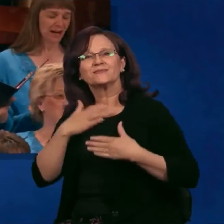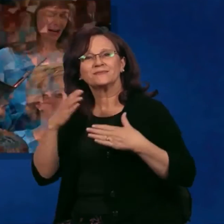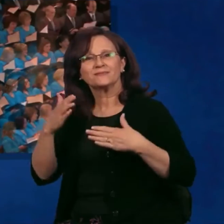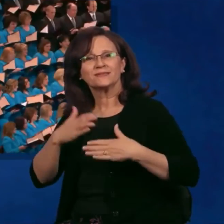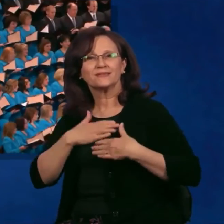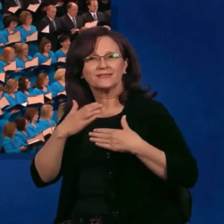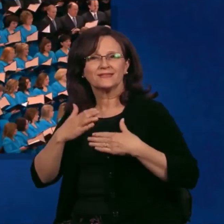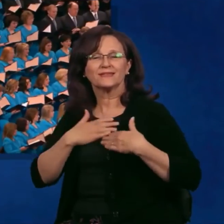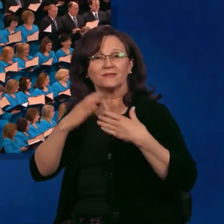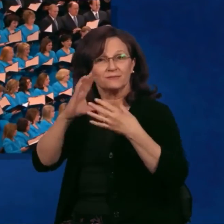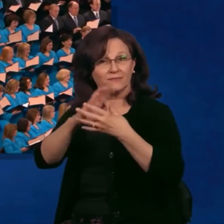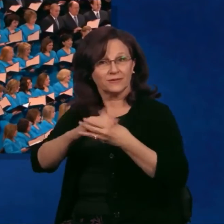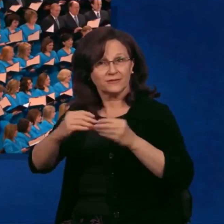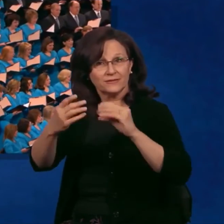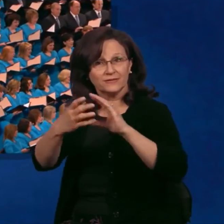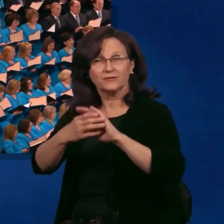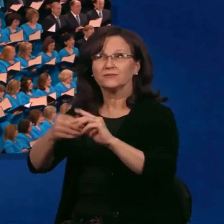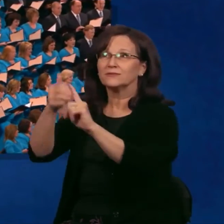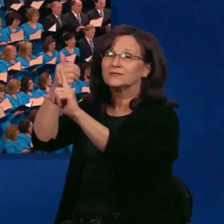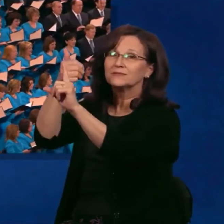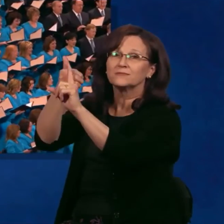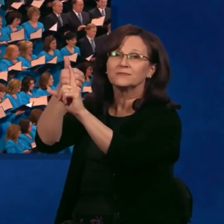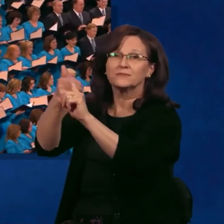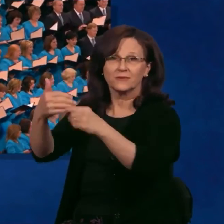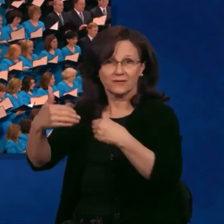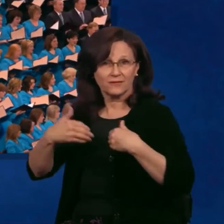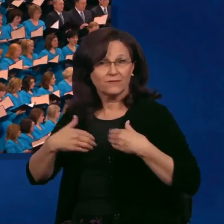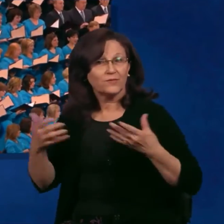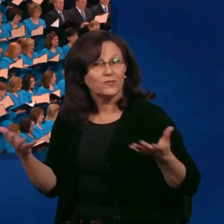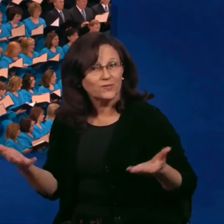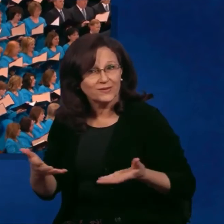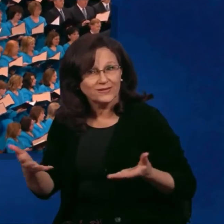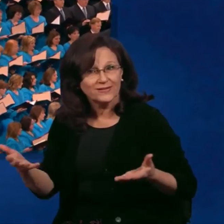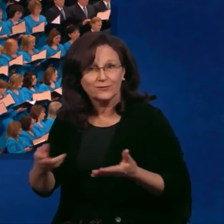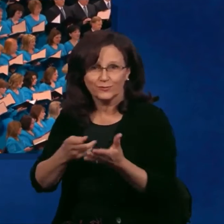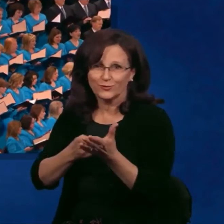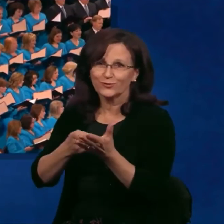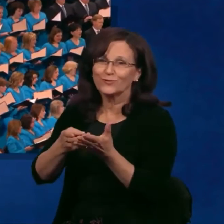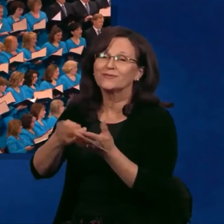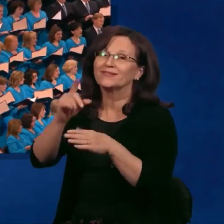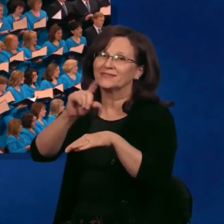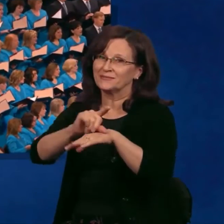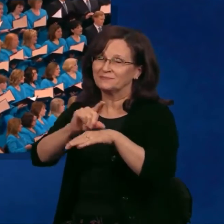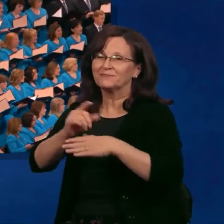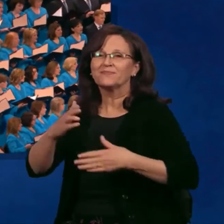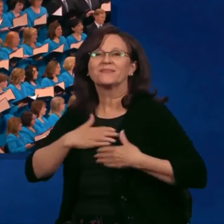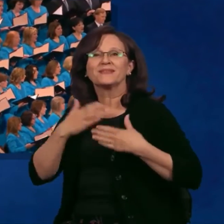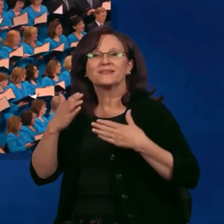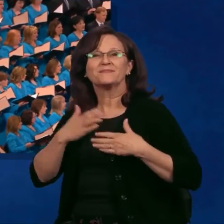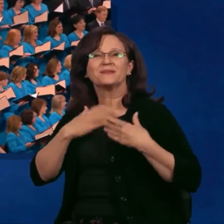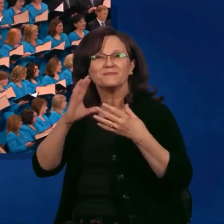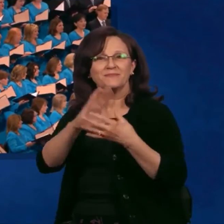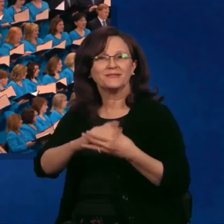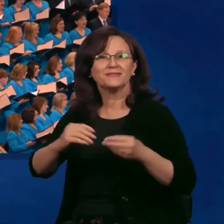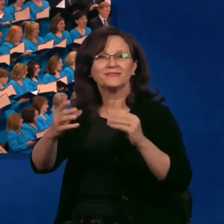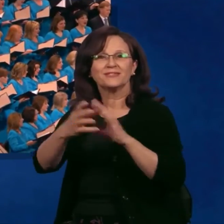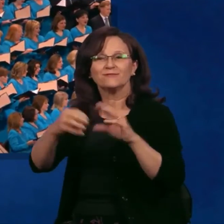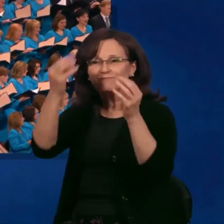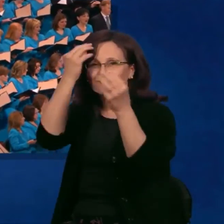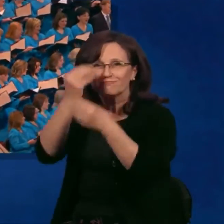To thee is the message which he gives the gospel's joyful